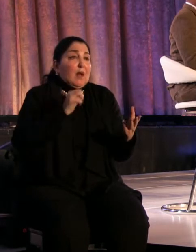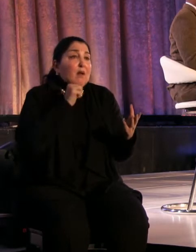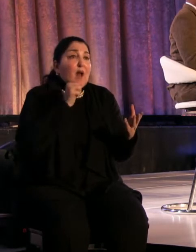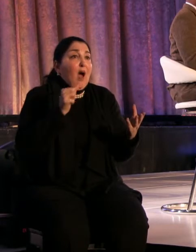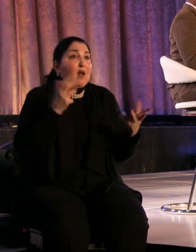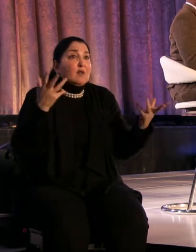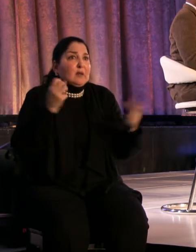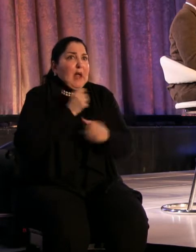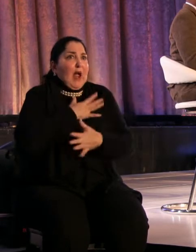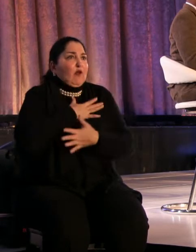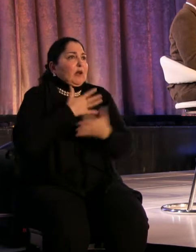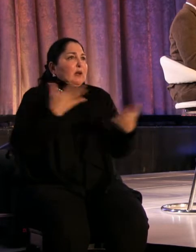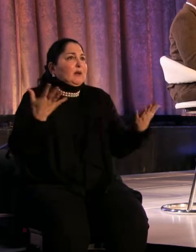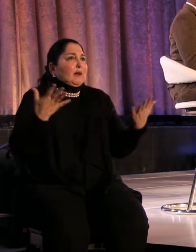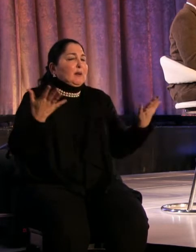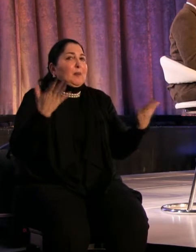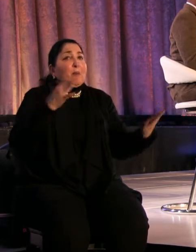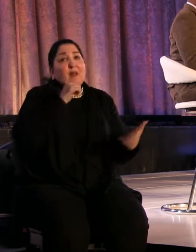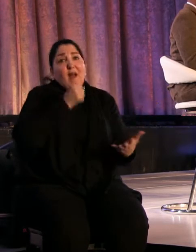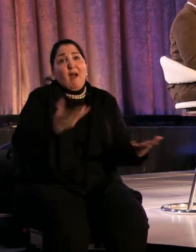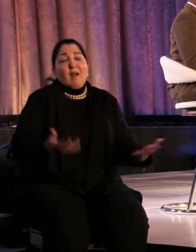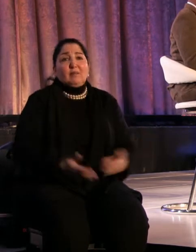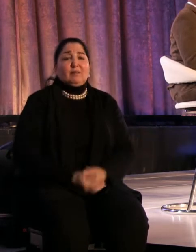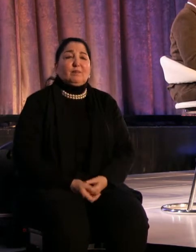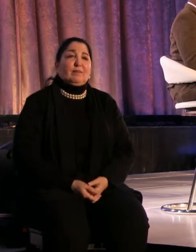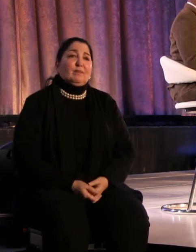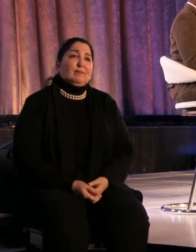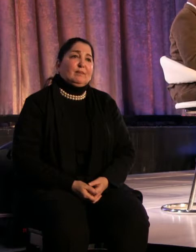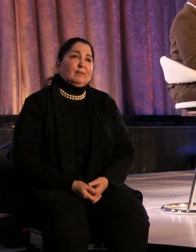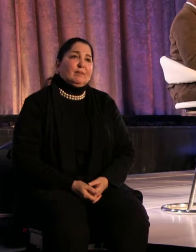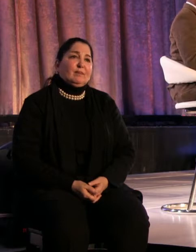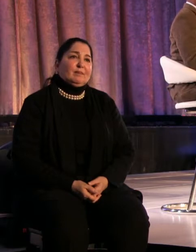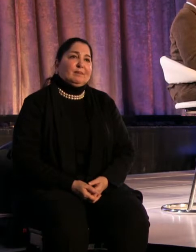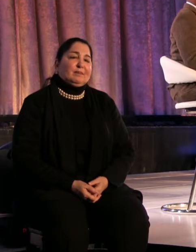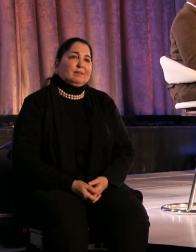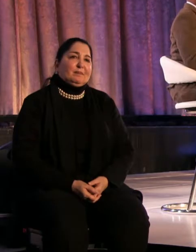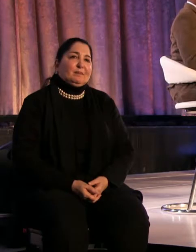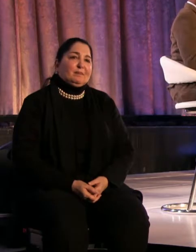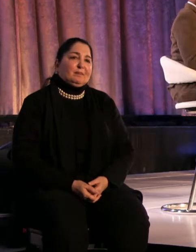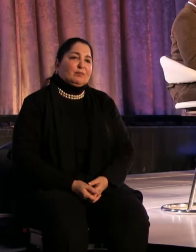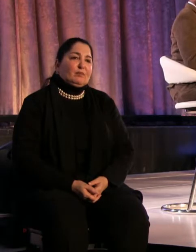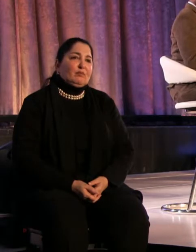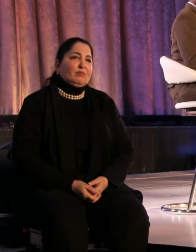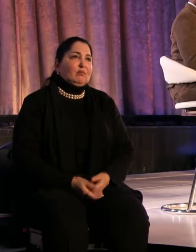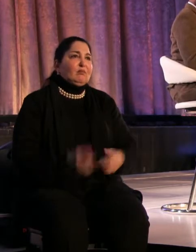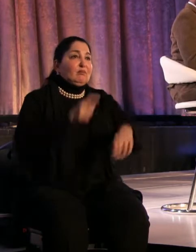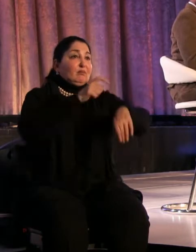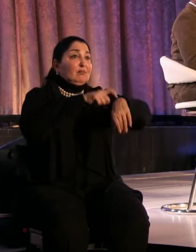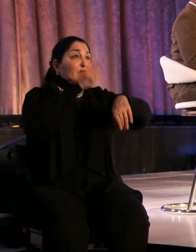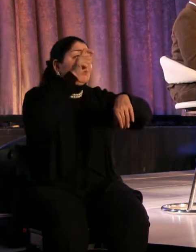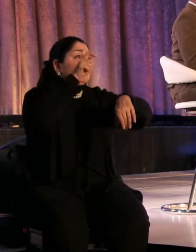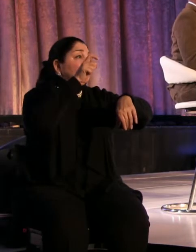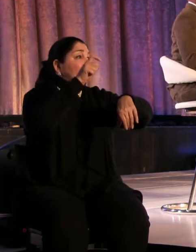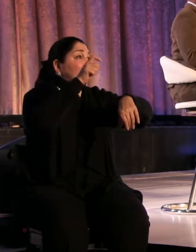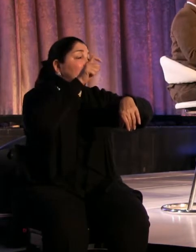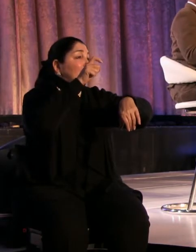scary? Thank you. We are at time.